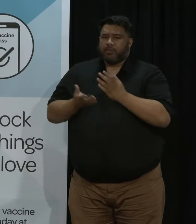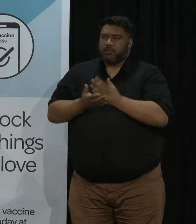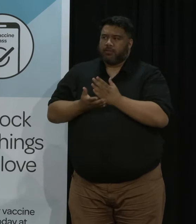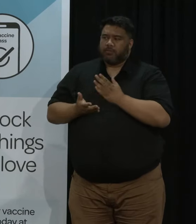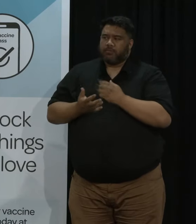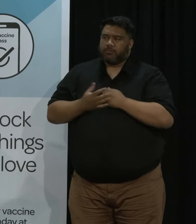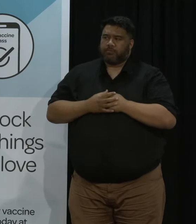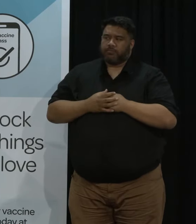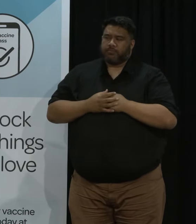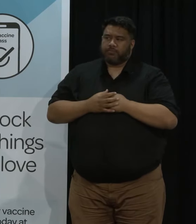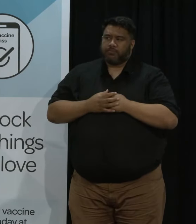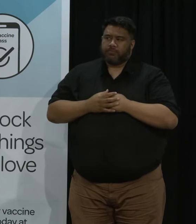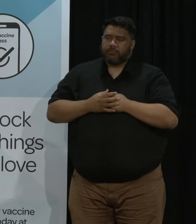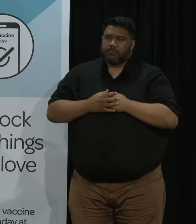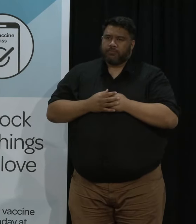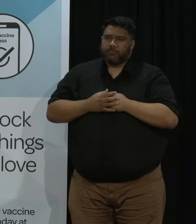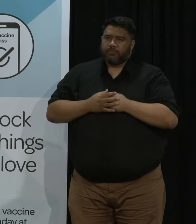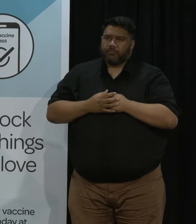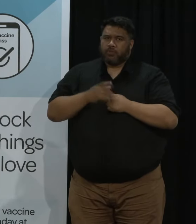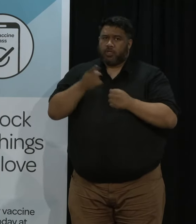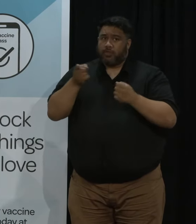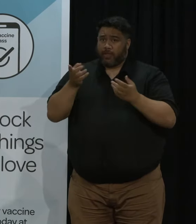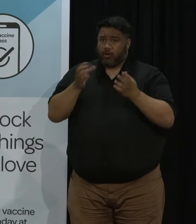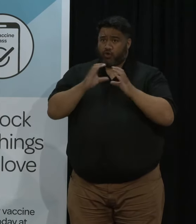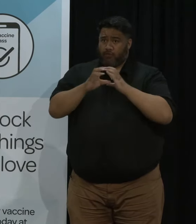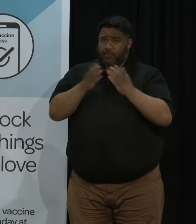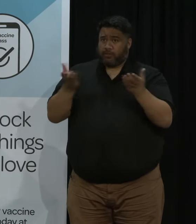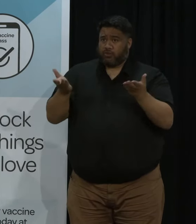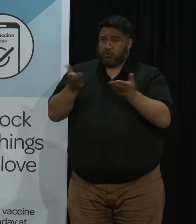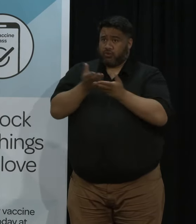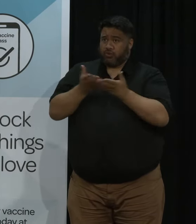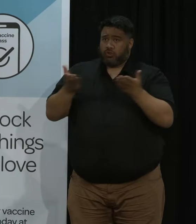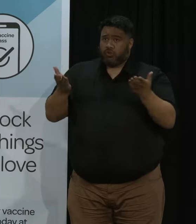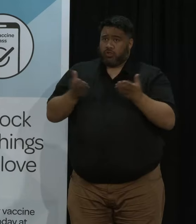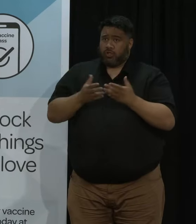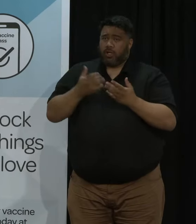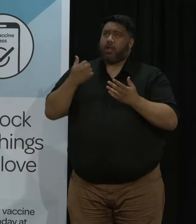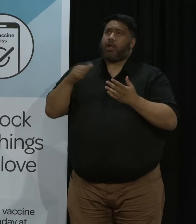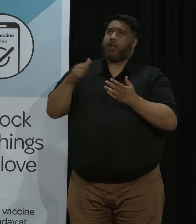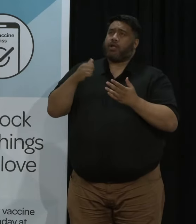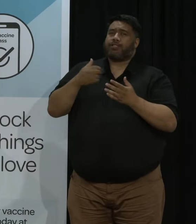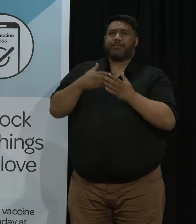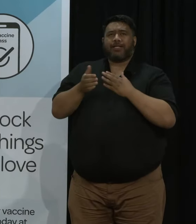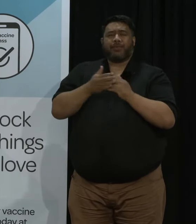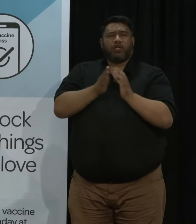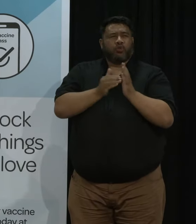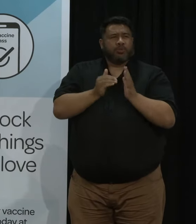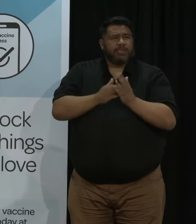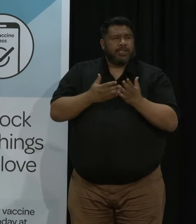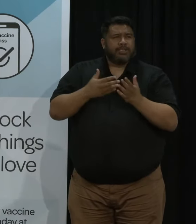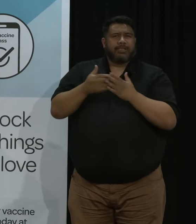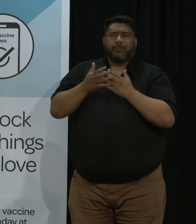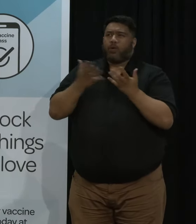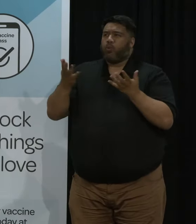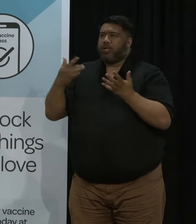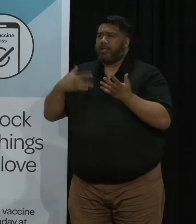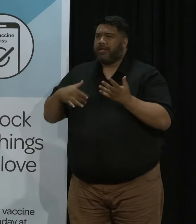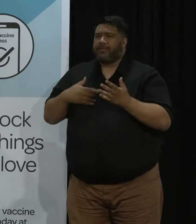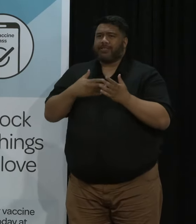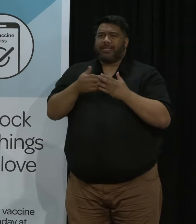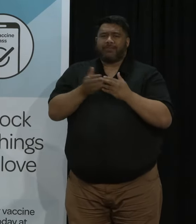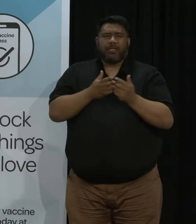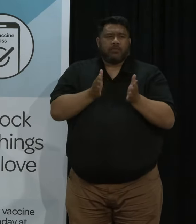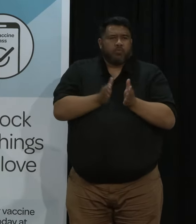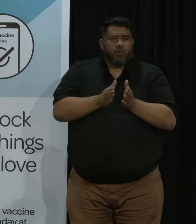again was a reminder to me that no matter where we are no matter the size of our country or the size of our economy we all have